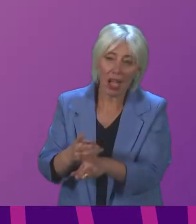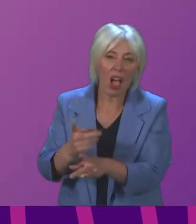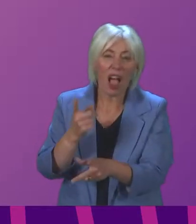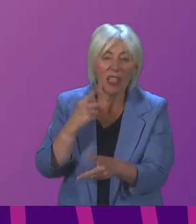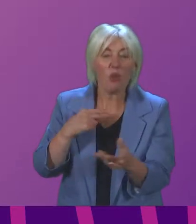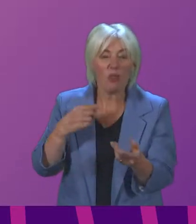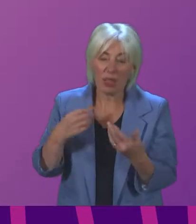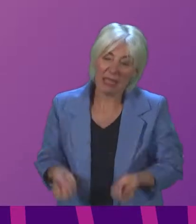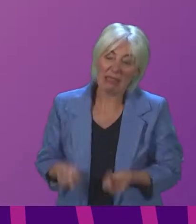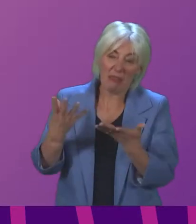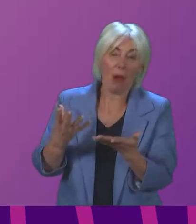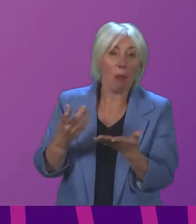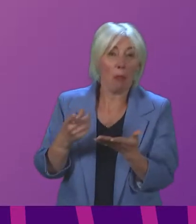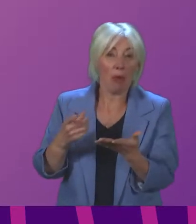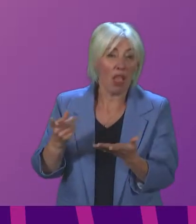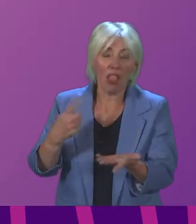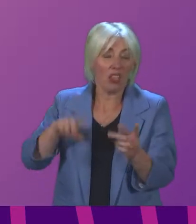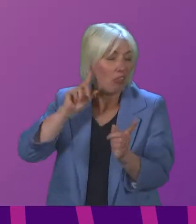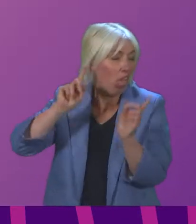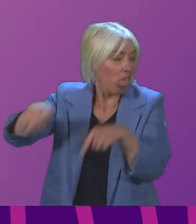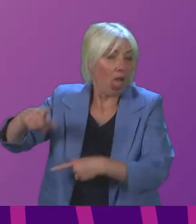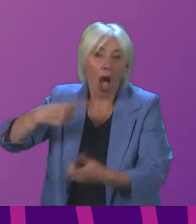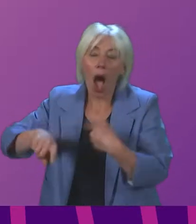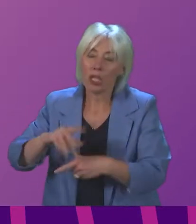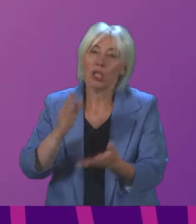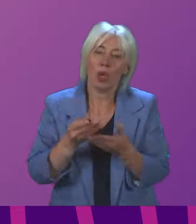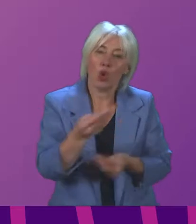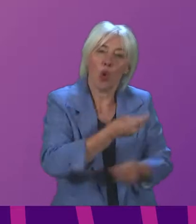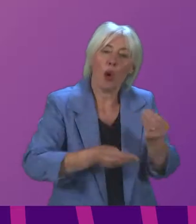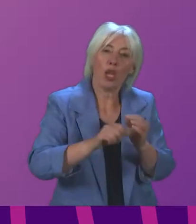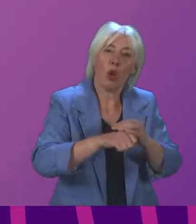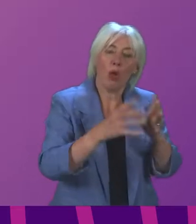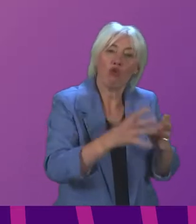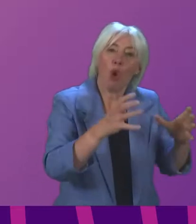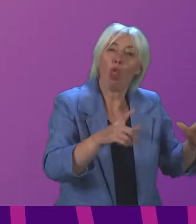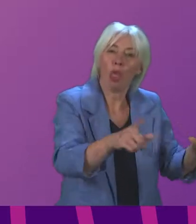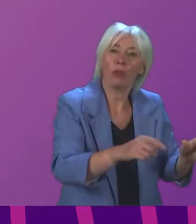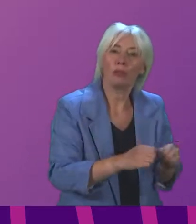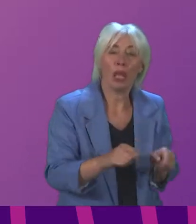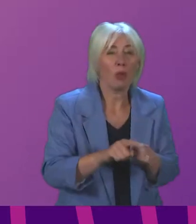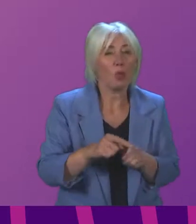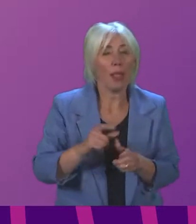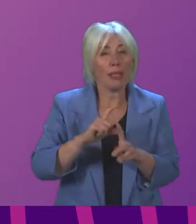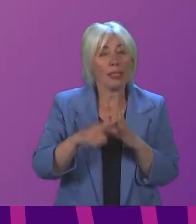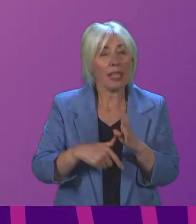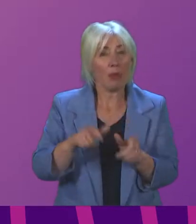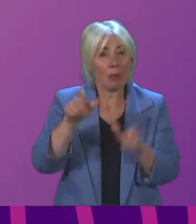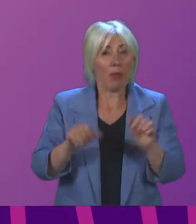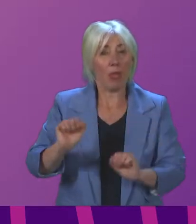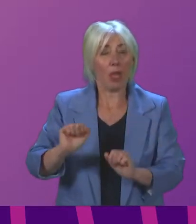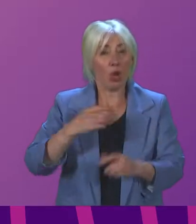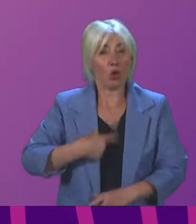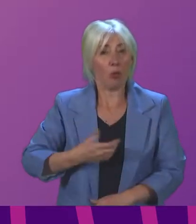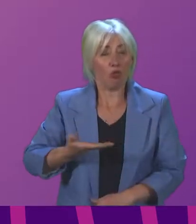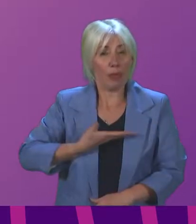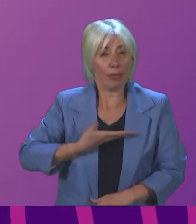at the altar of economic growth. This has had a huge impact on disabled people's human rights too. Inclosion Scotland have said that it was not